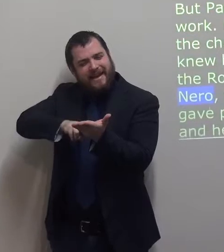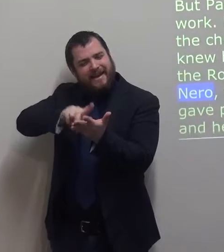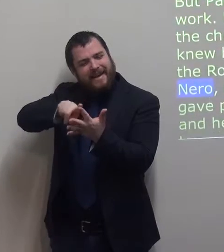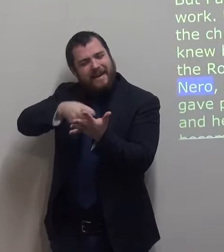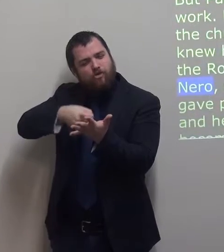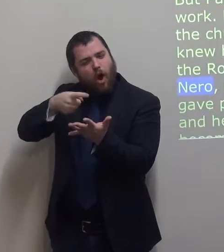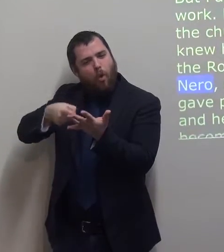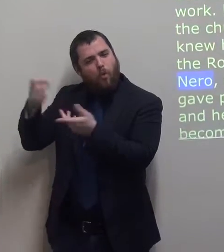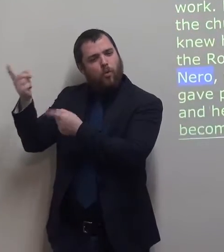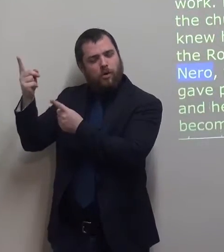and sent to the room.